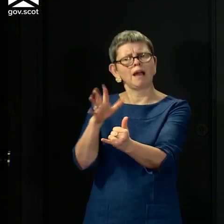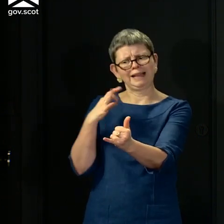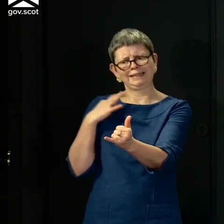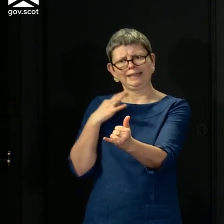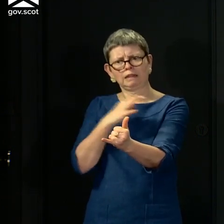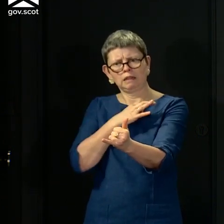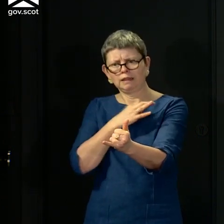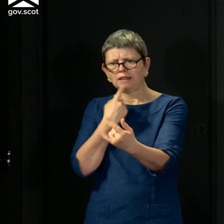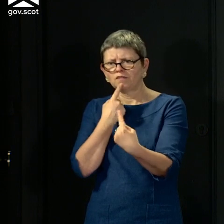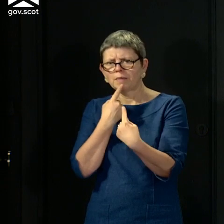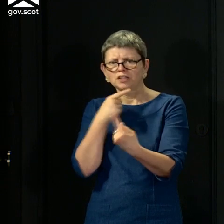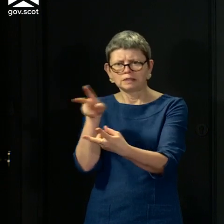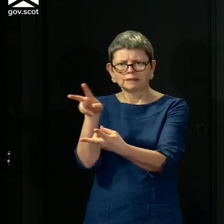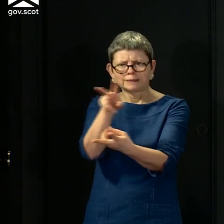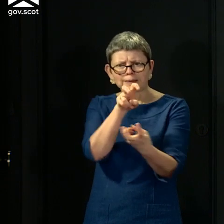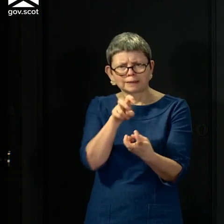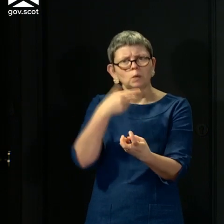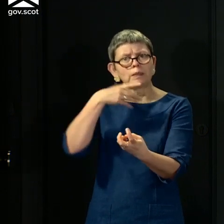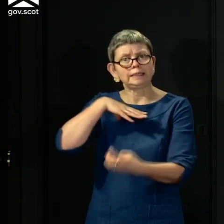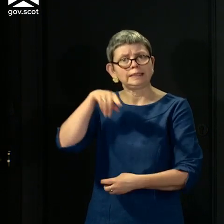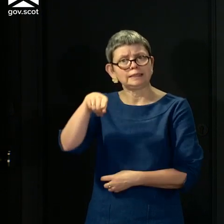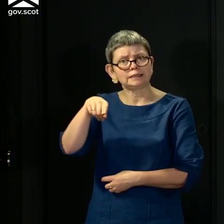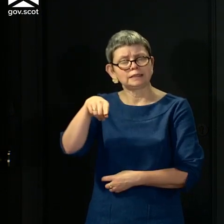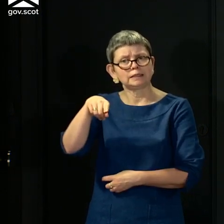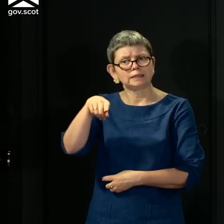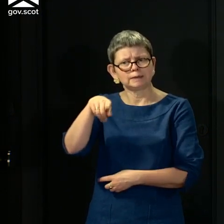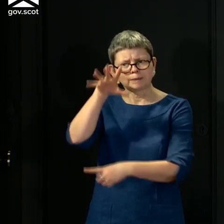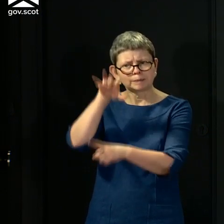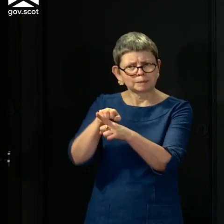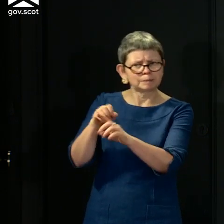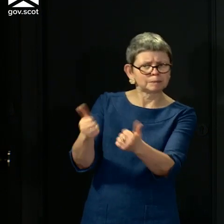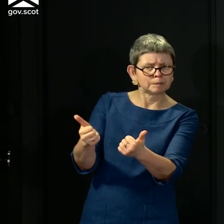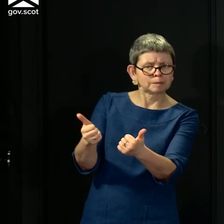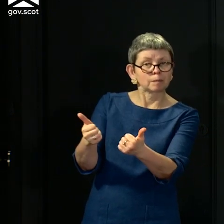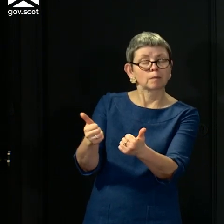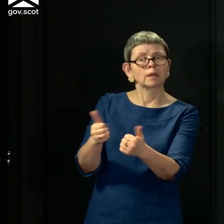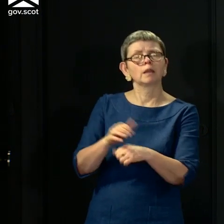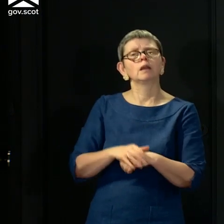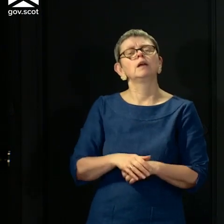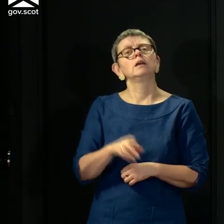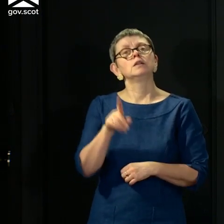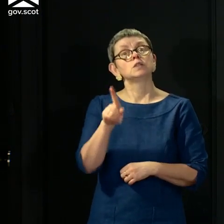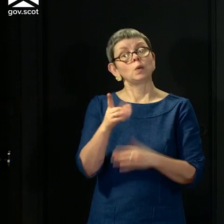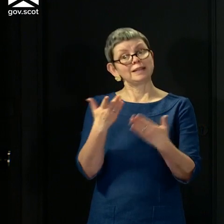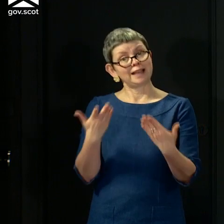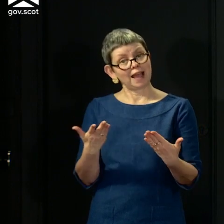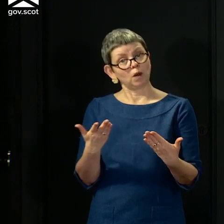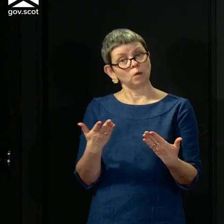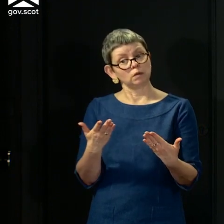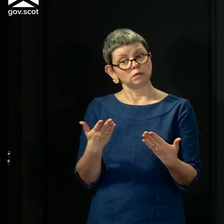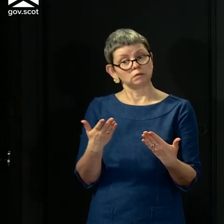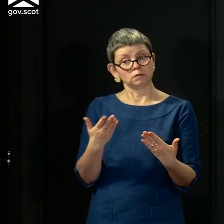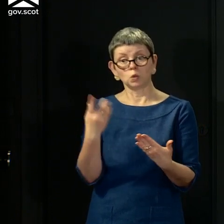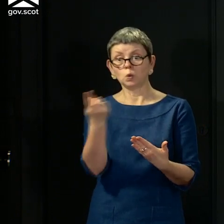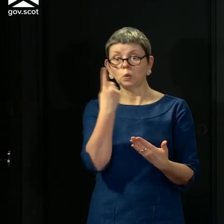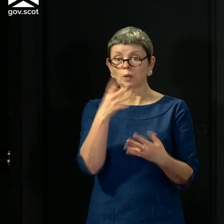from the testing? And is the use of testing in certain circumstances reliable? Now, we are now testing people who don't have